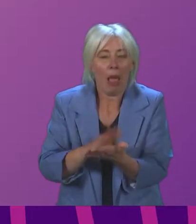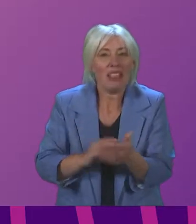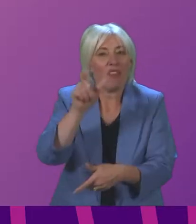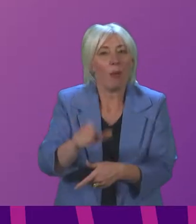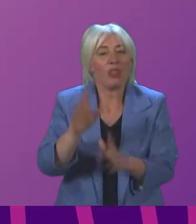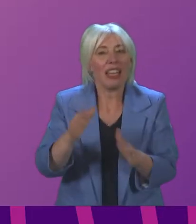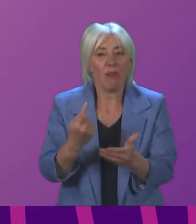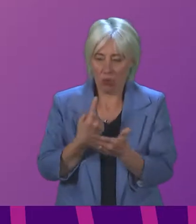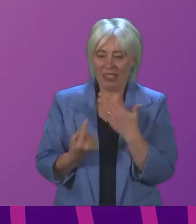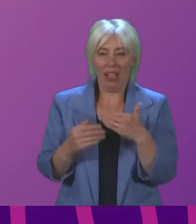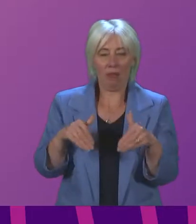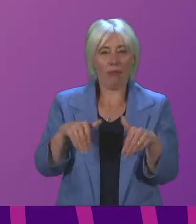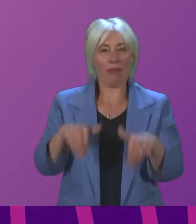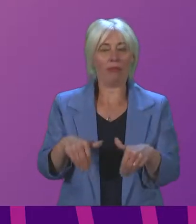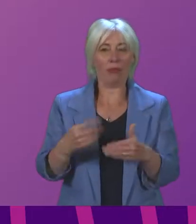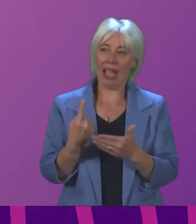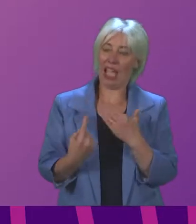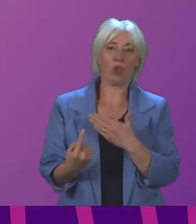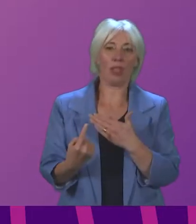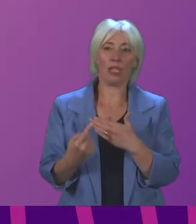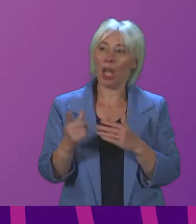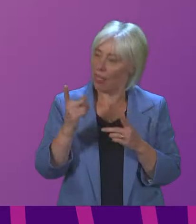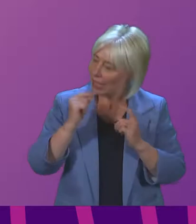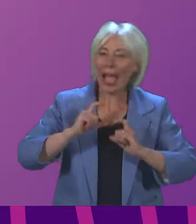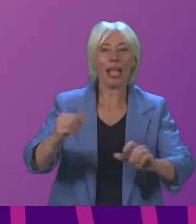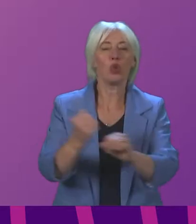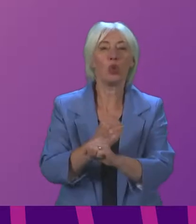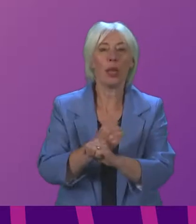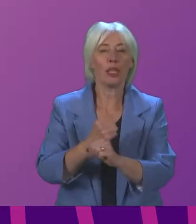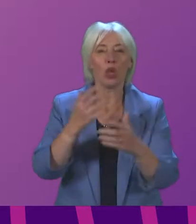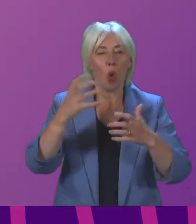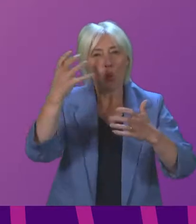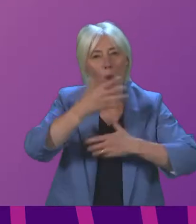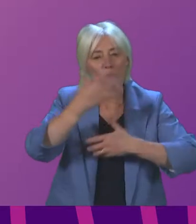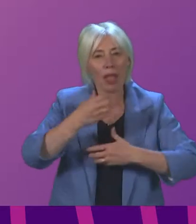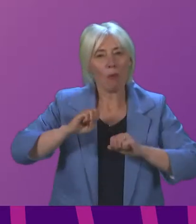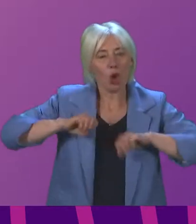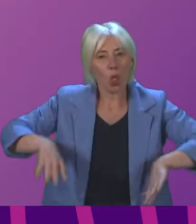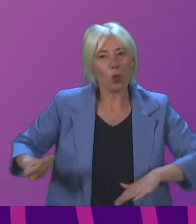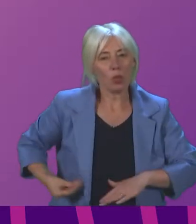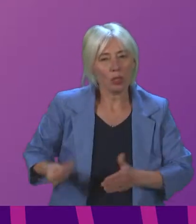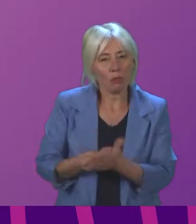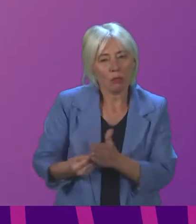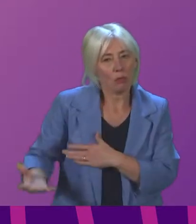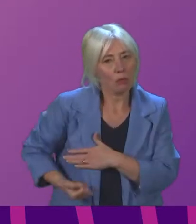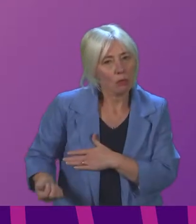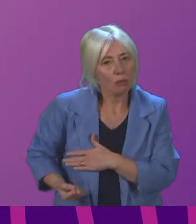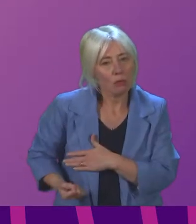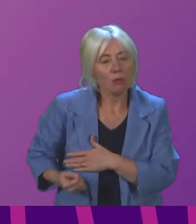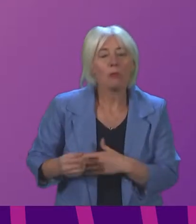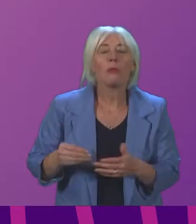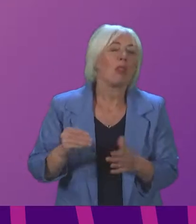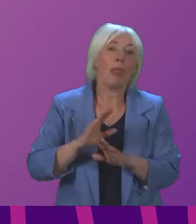is able to, without fear, of losing out on income. Affordability must not be a barrier to isolation.